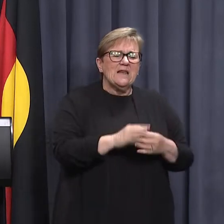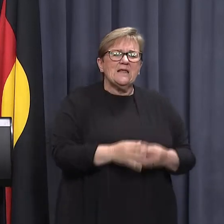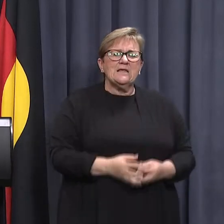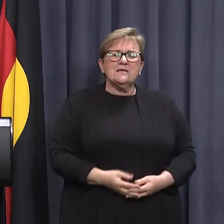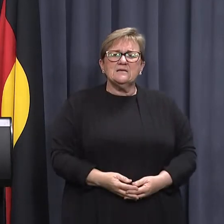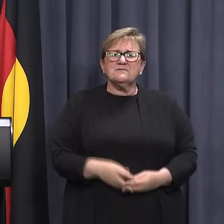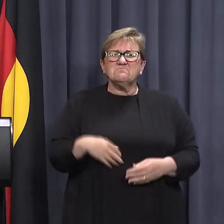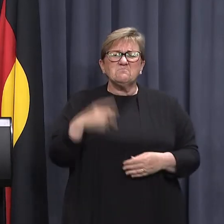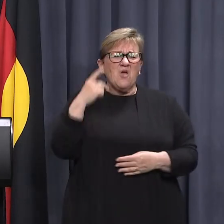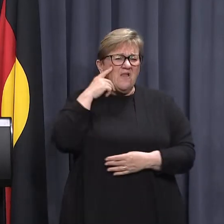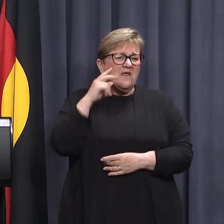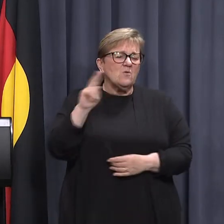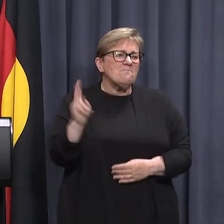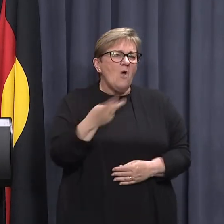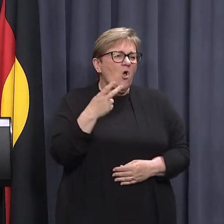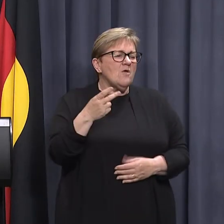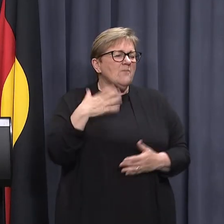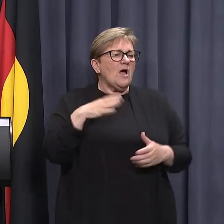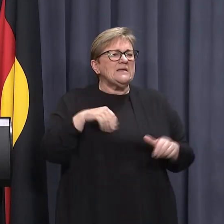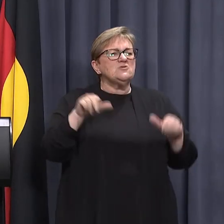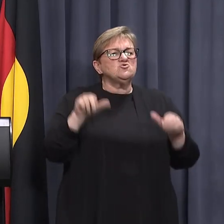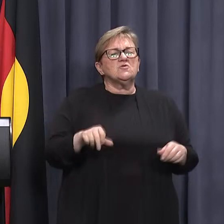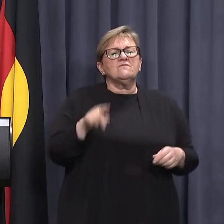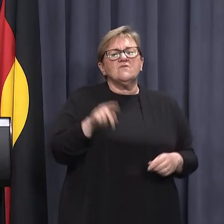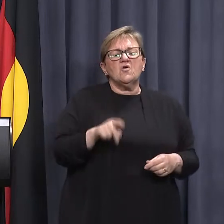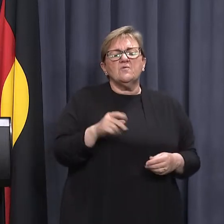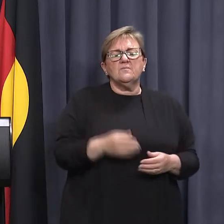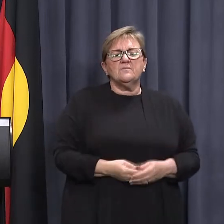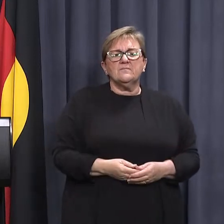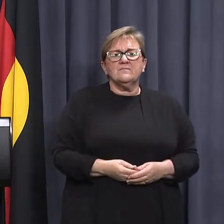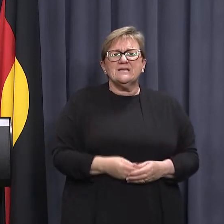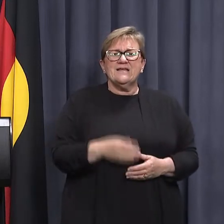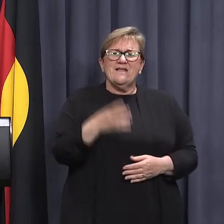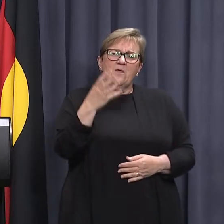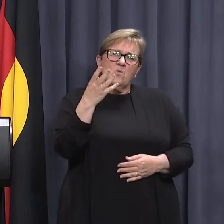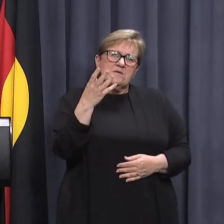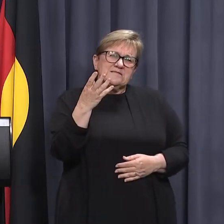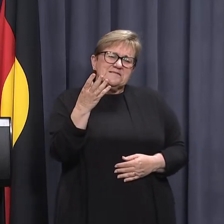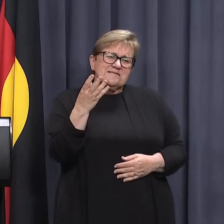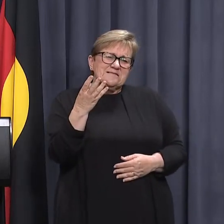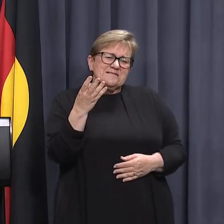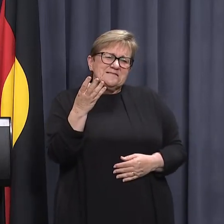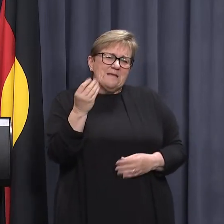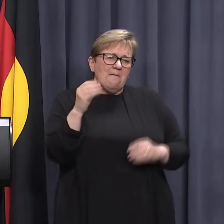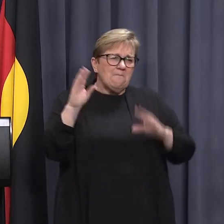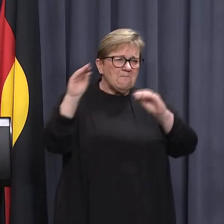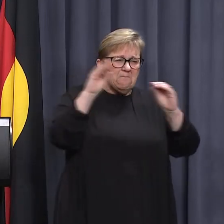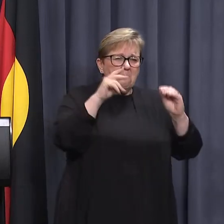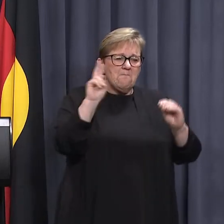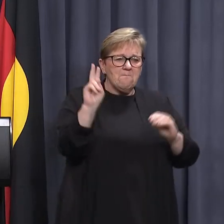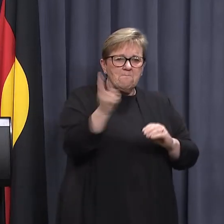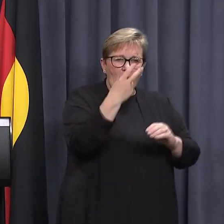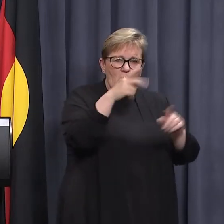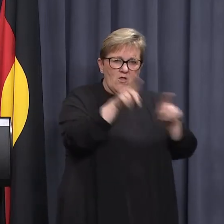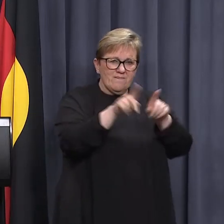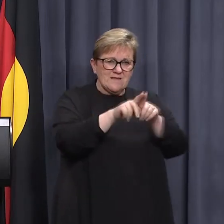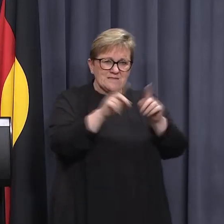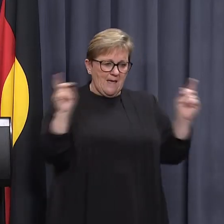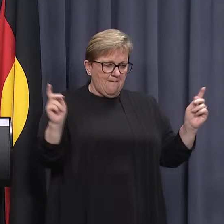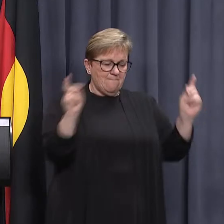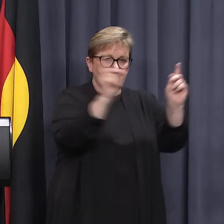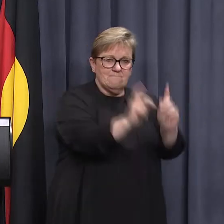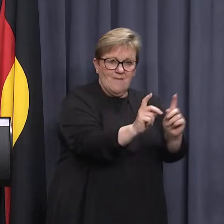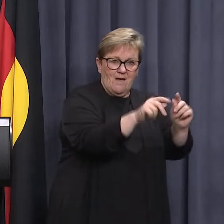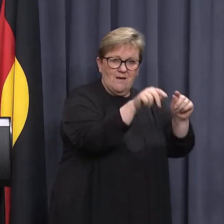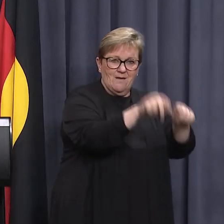think it was both, but I'd have to confirm that. So there was some fleeting that both had been at the same exposure site